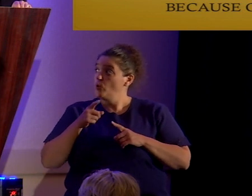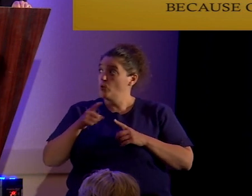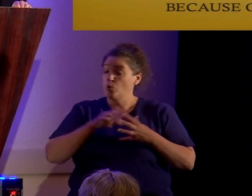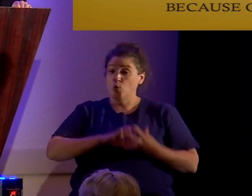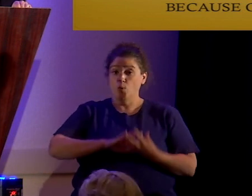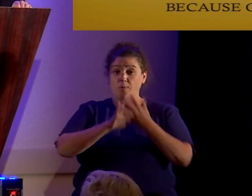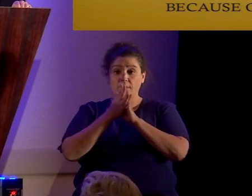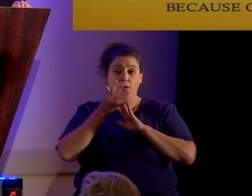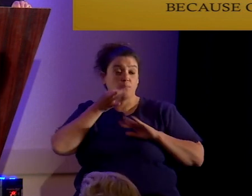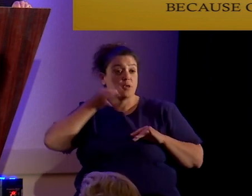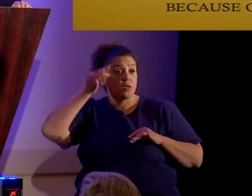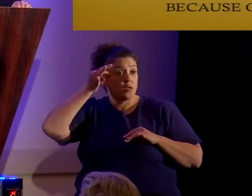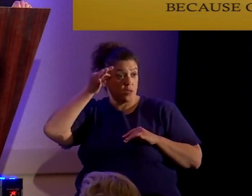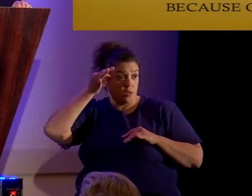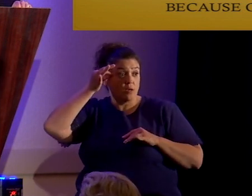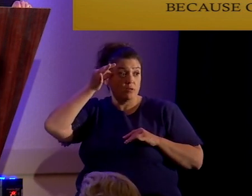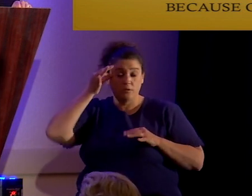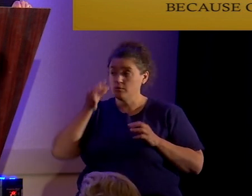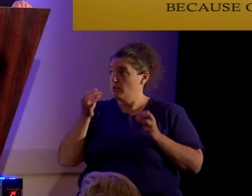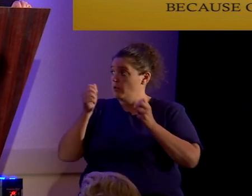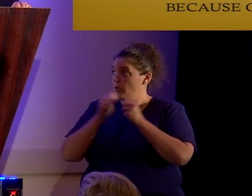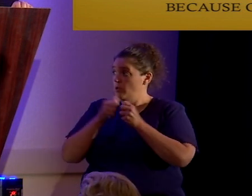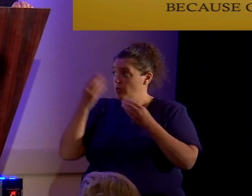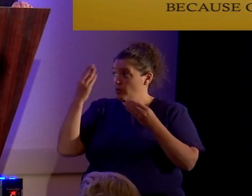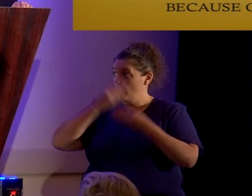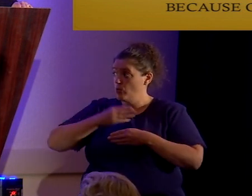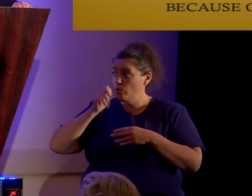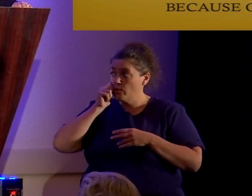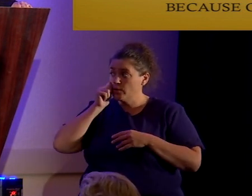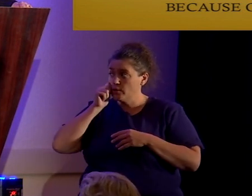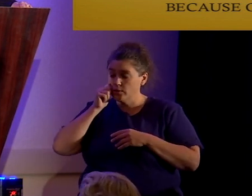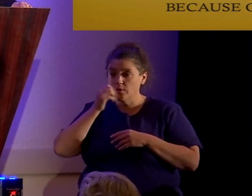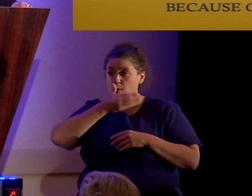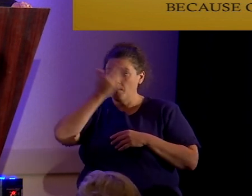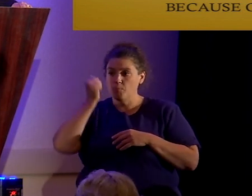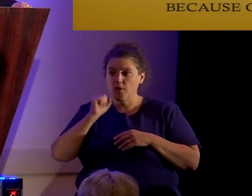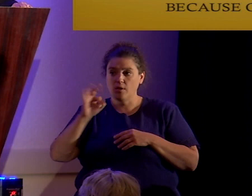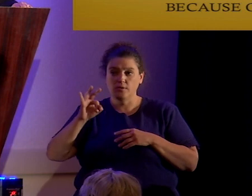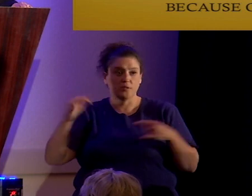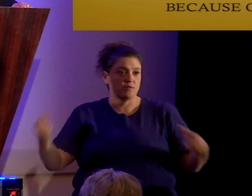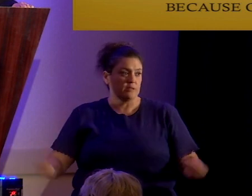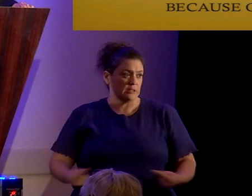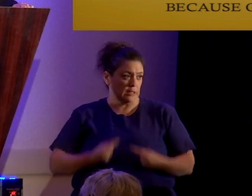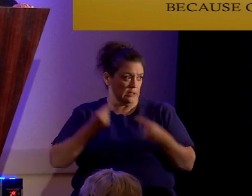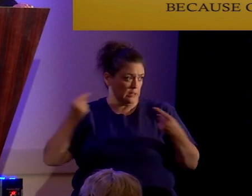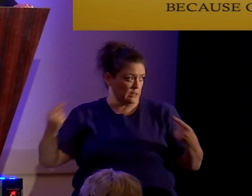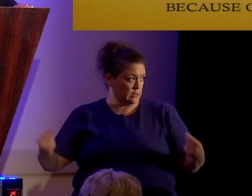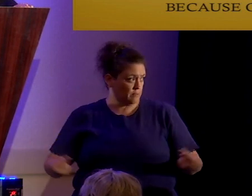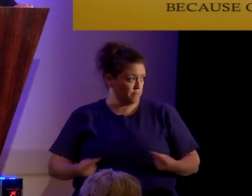into Indians with dark skin because of sin.